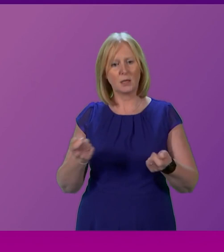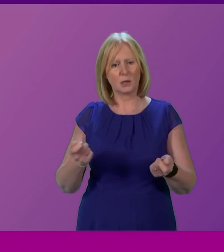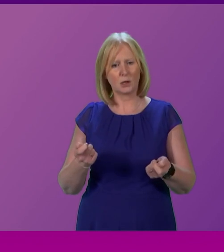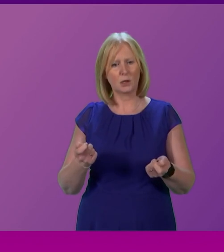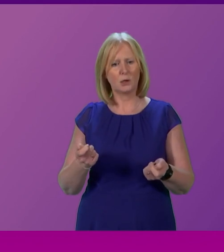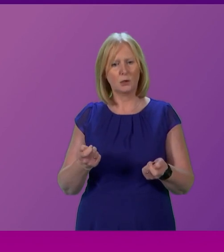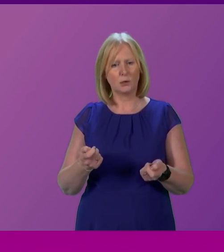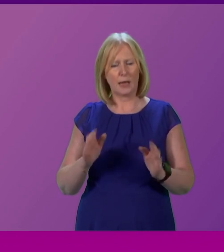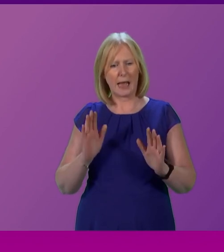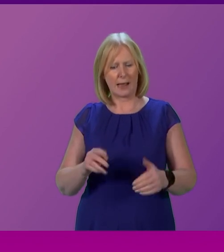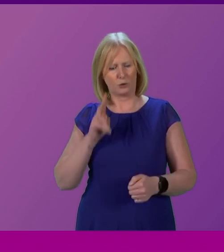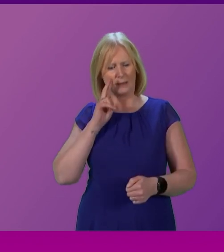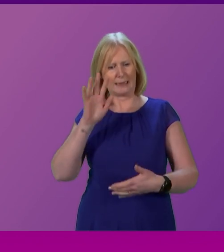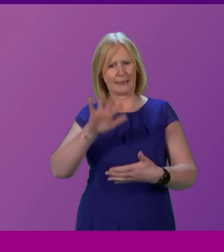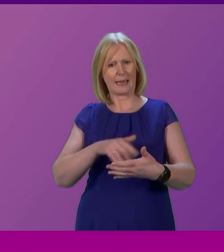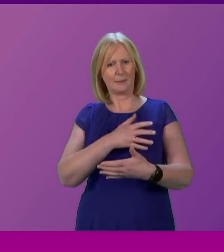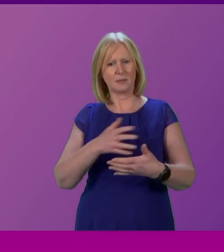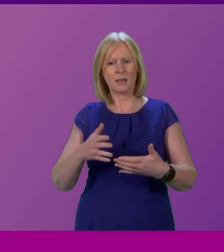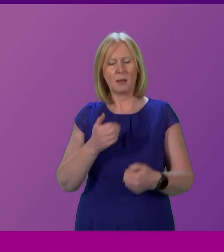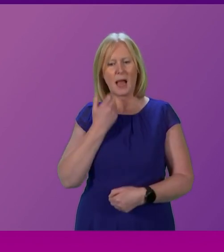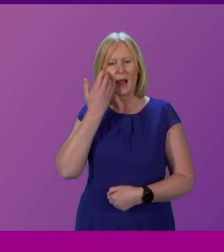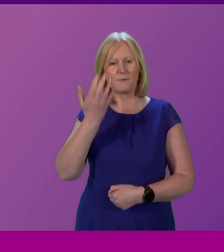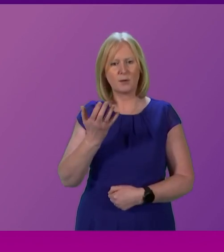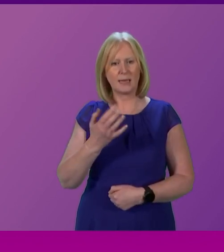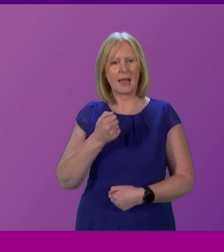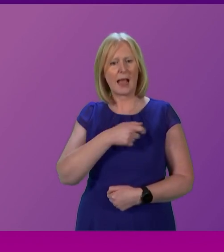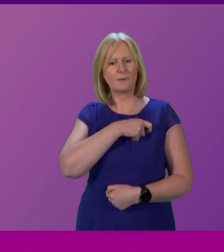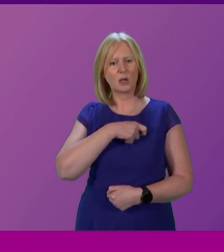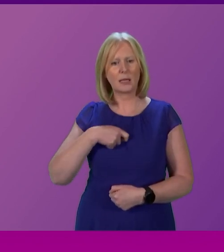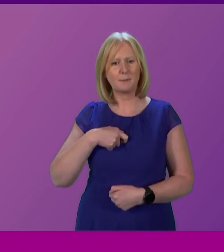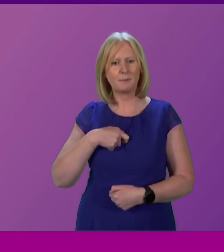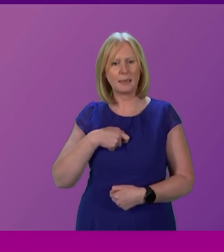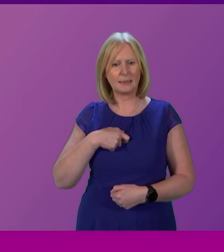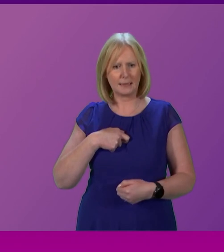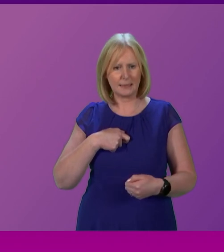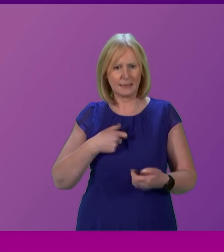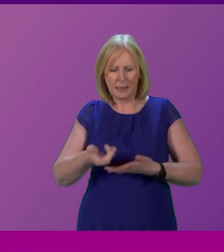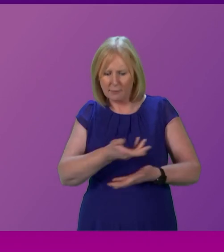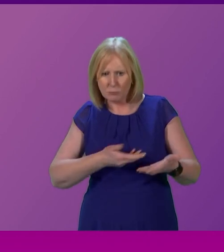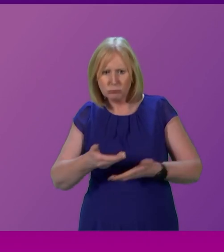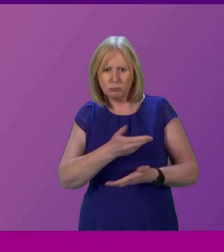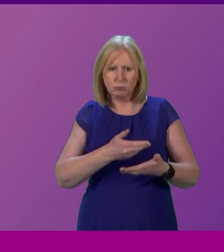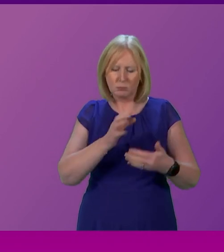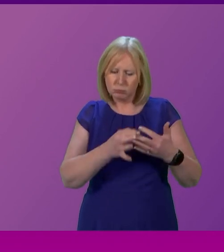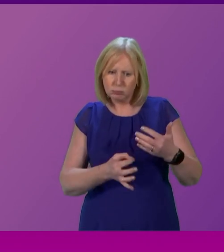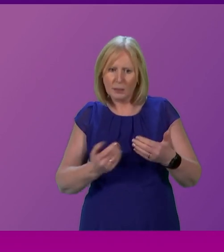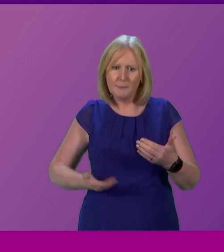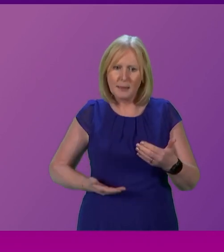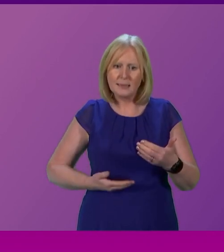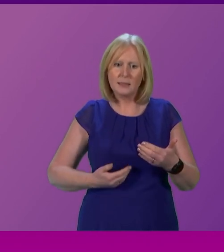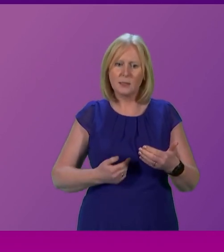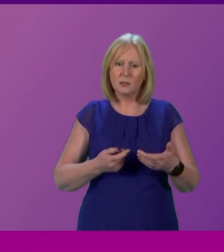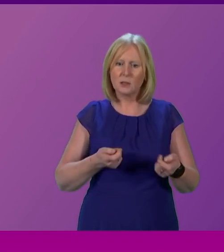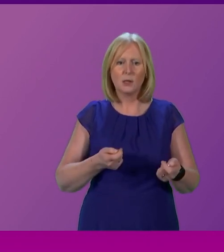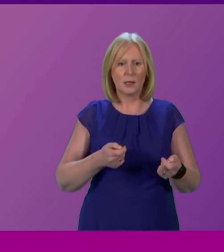even looking at the timetable of daily in this parliament there's committees dealing with matters all the time in parallel with